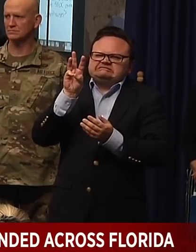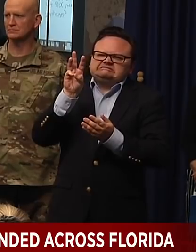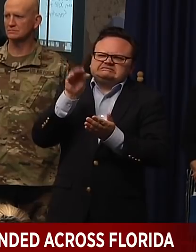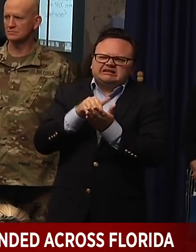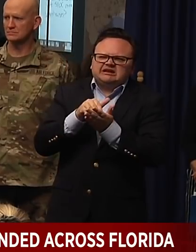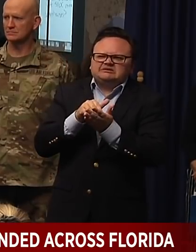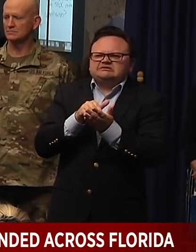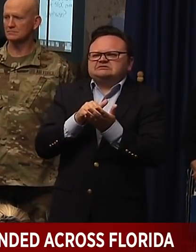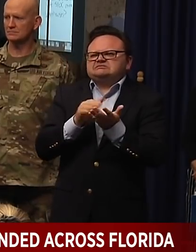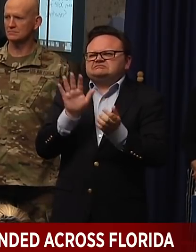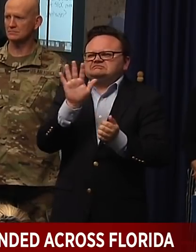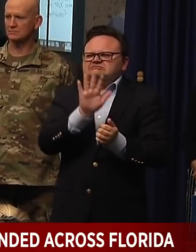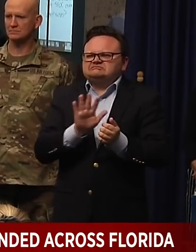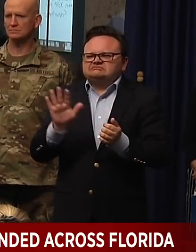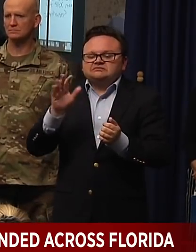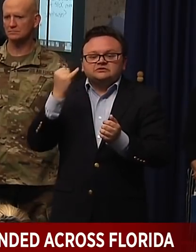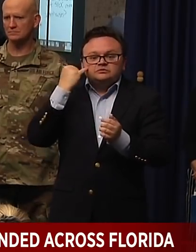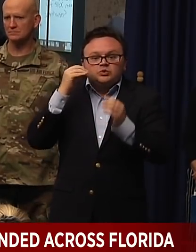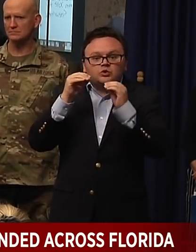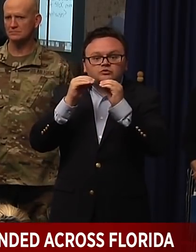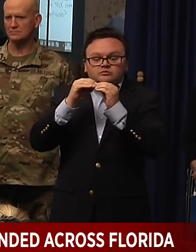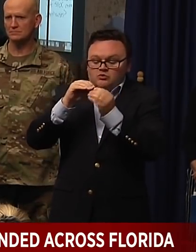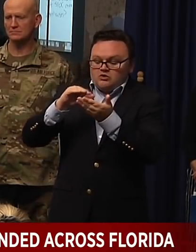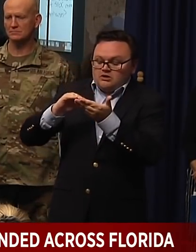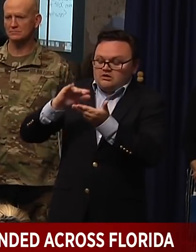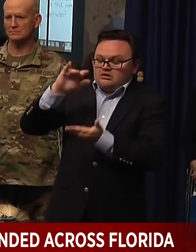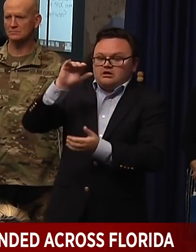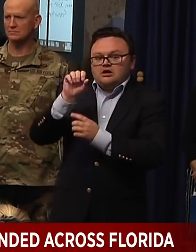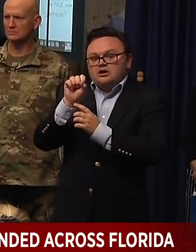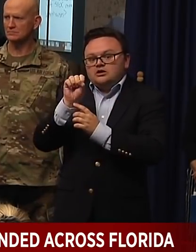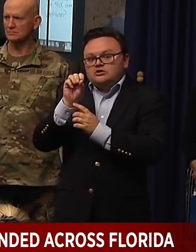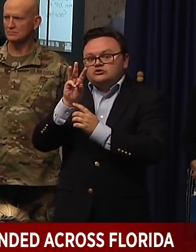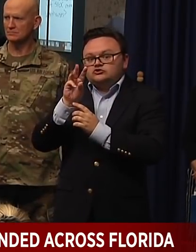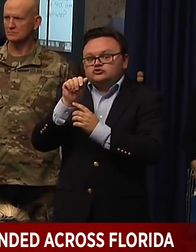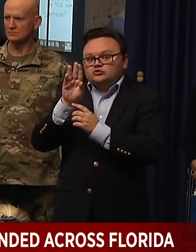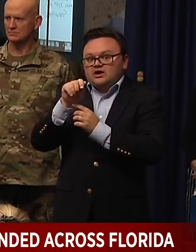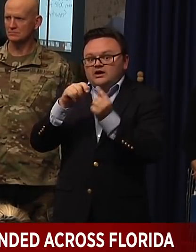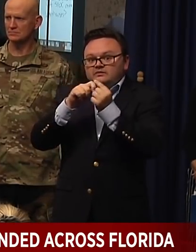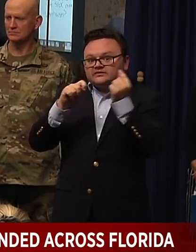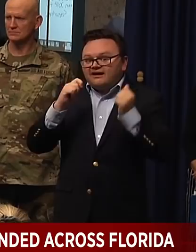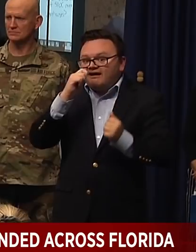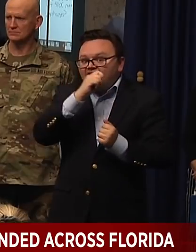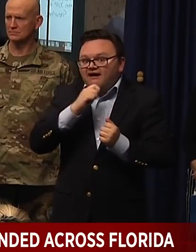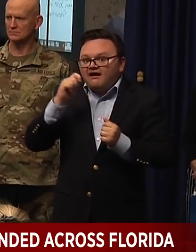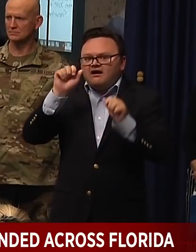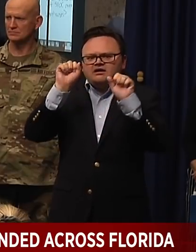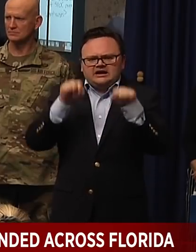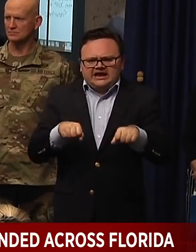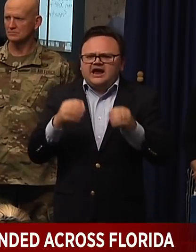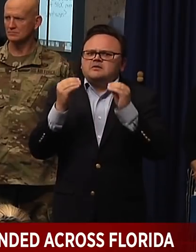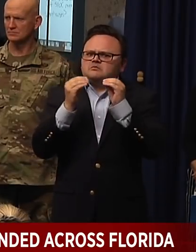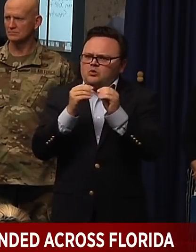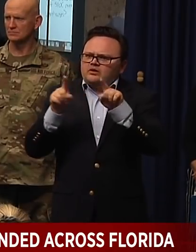swabs, you know, we could start running through people. And I've said this before, but we could also then launch